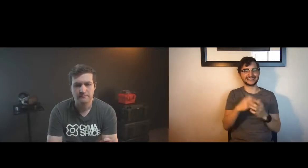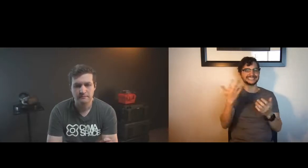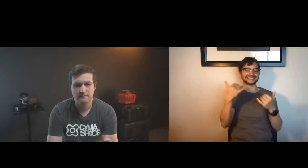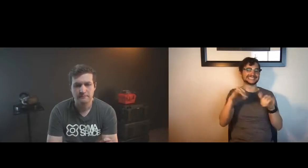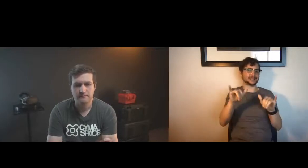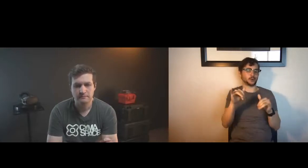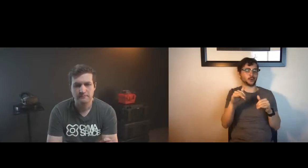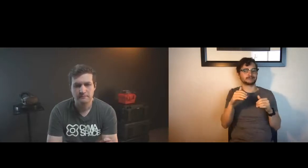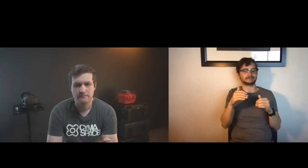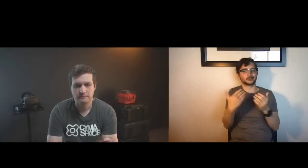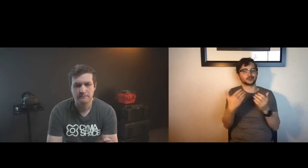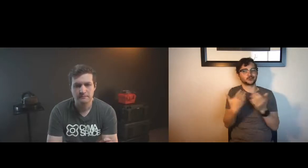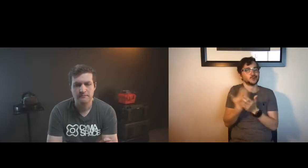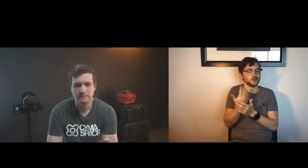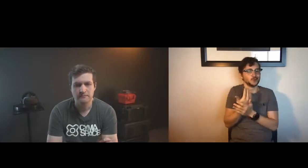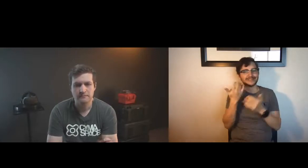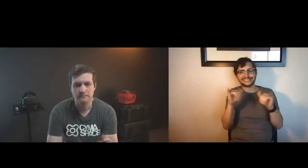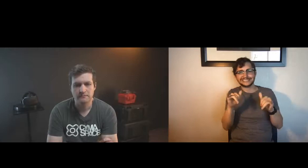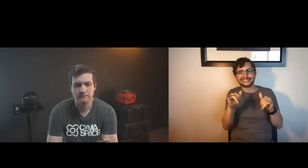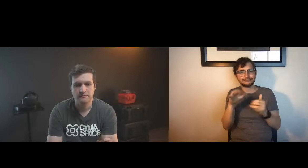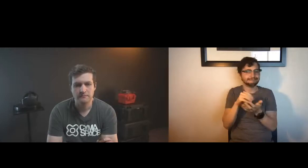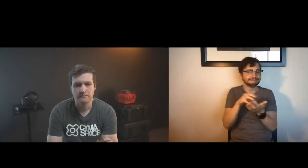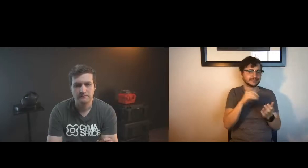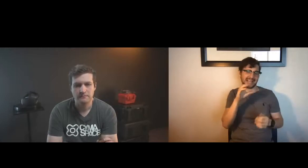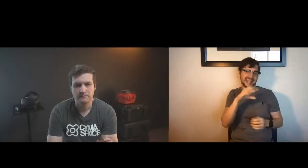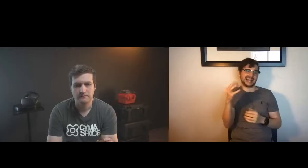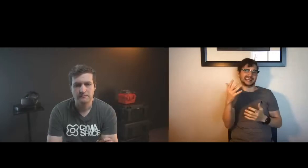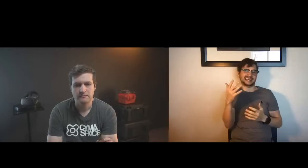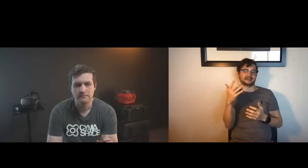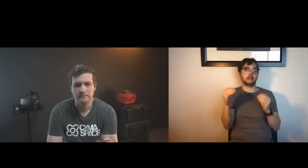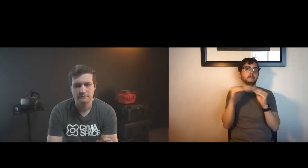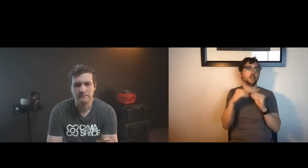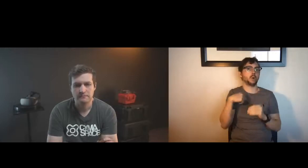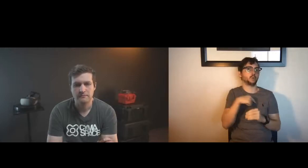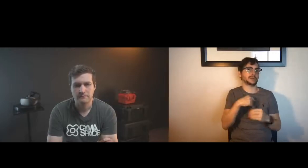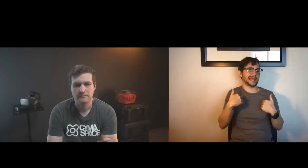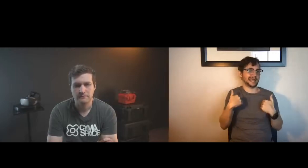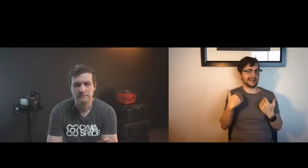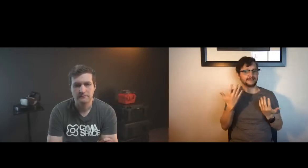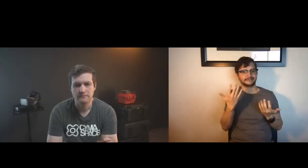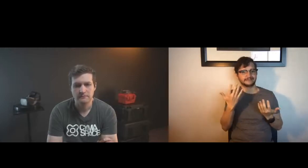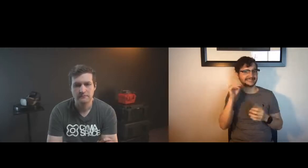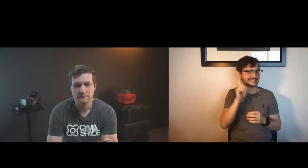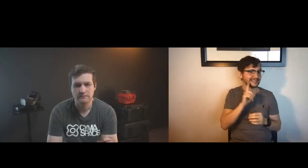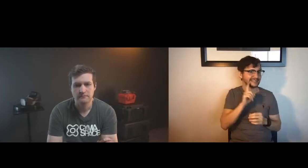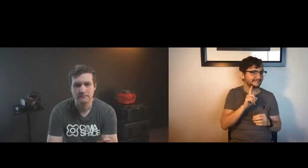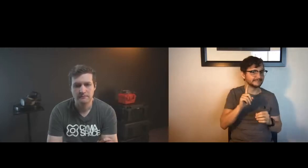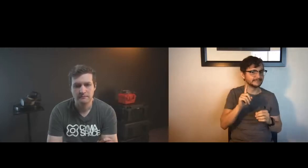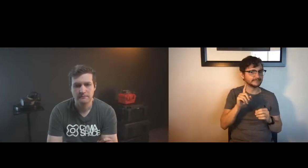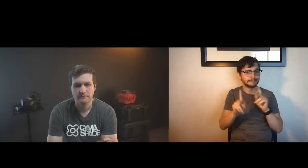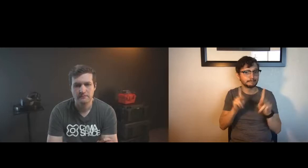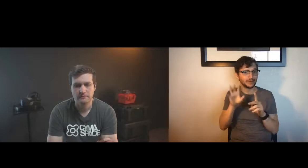if you don't have it physically a user should have the ability to make those modifications on their own but i think it's still new and we're still learning